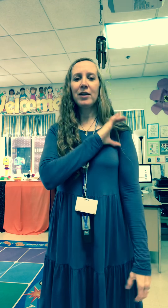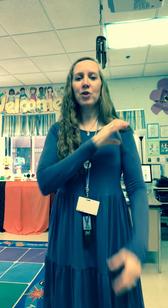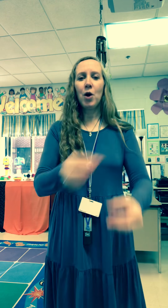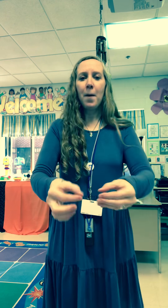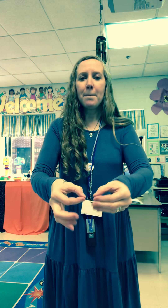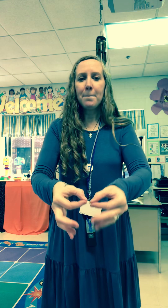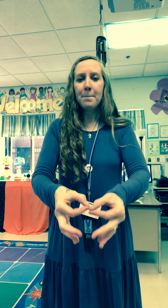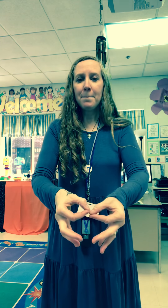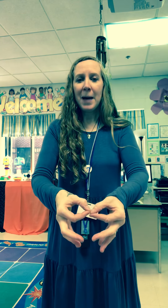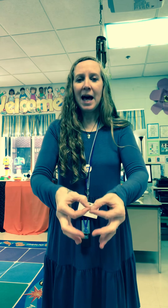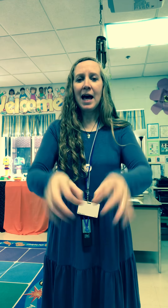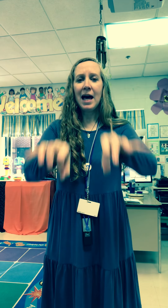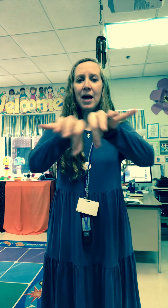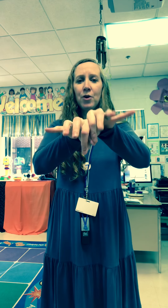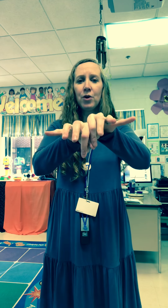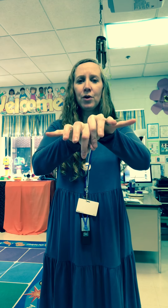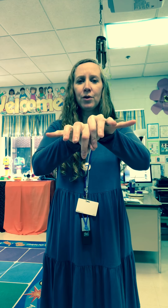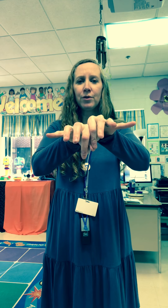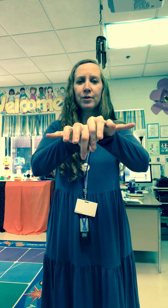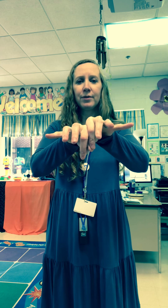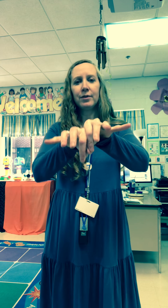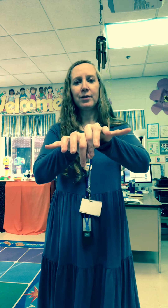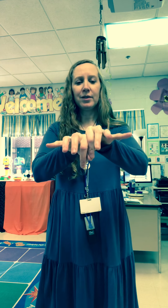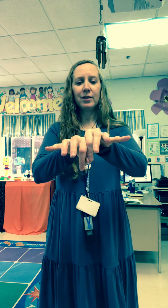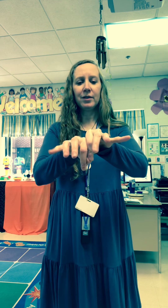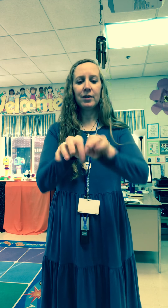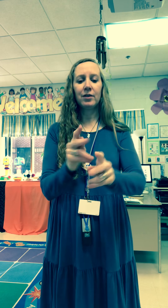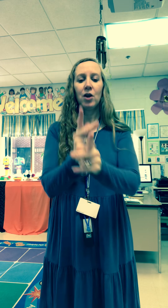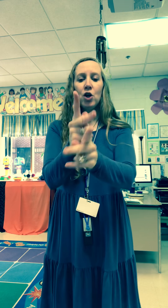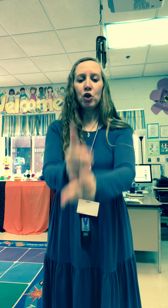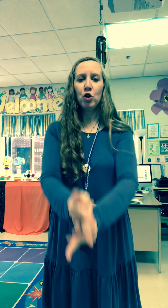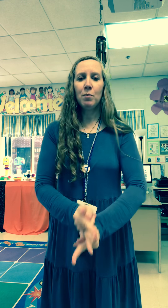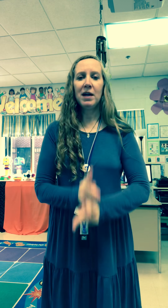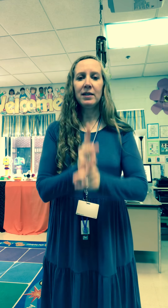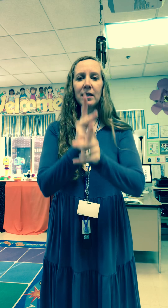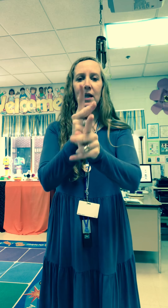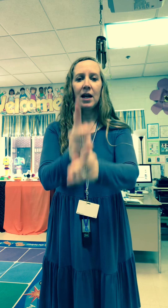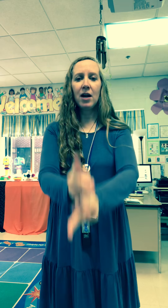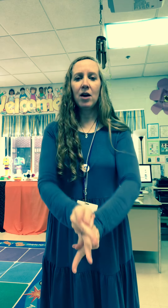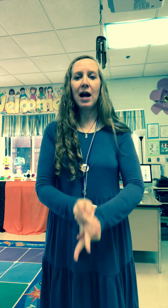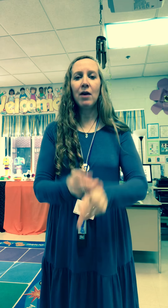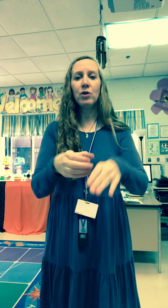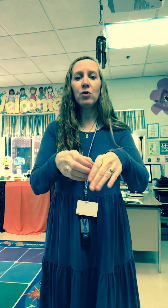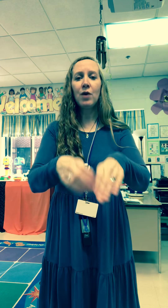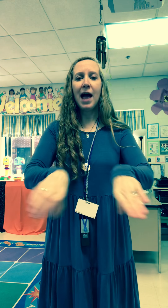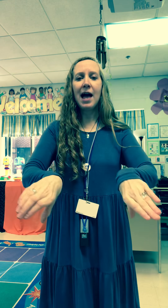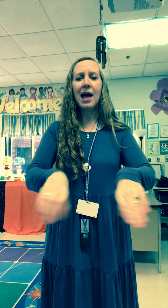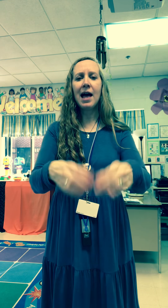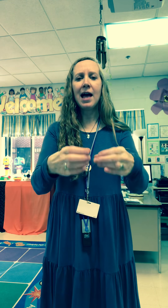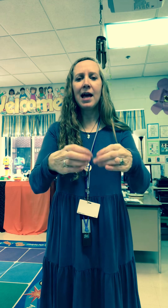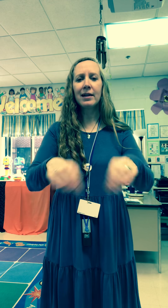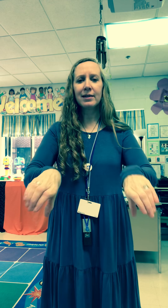matters you must care how you act